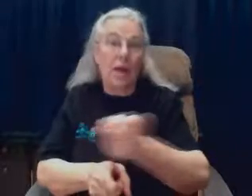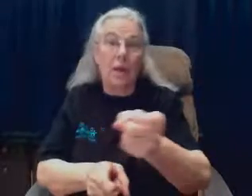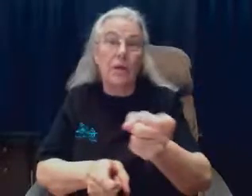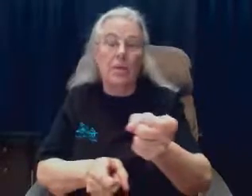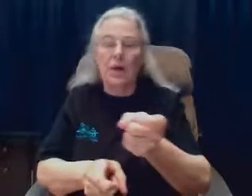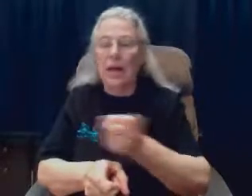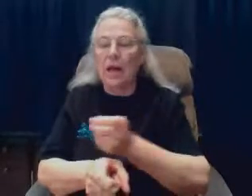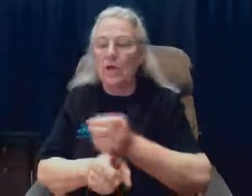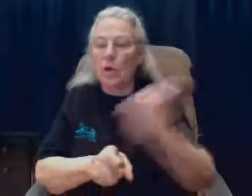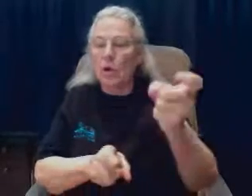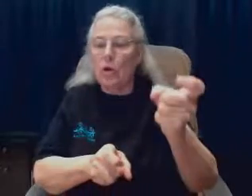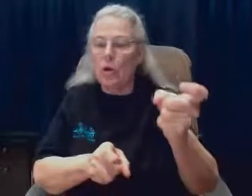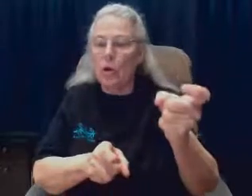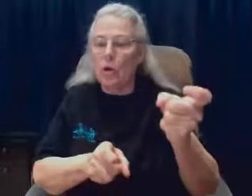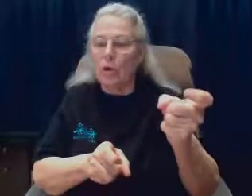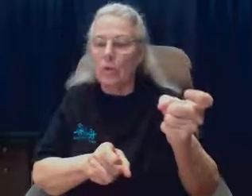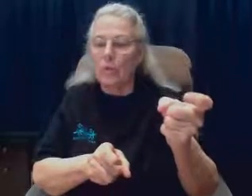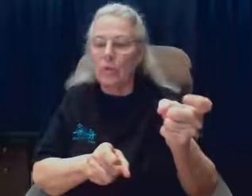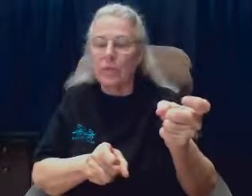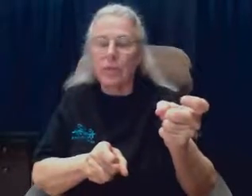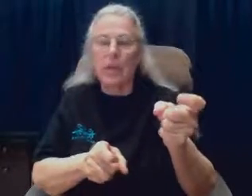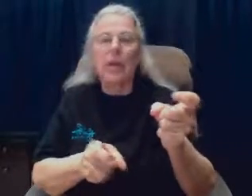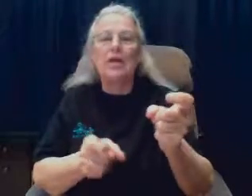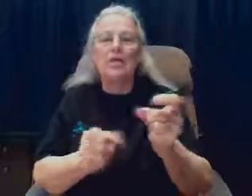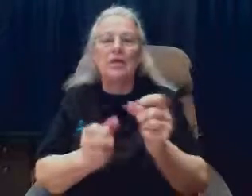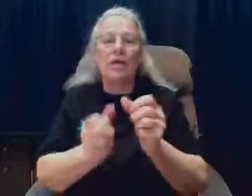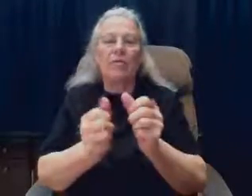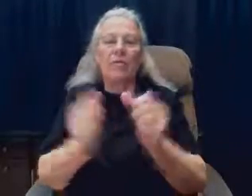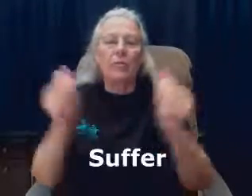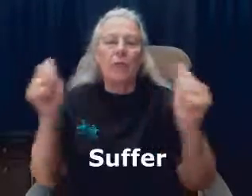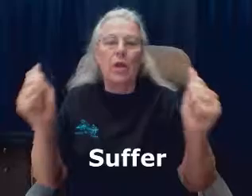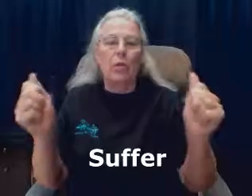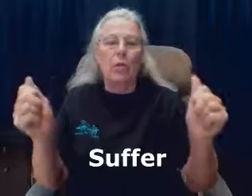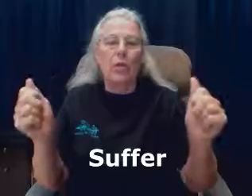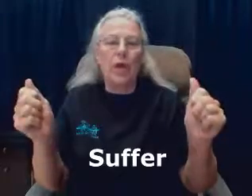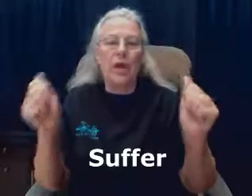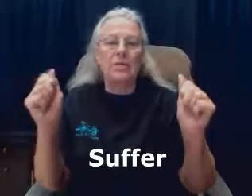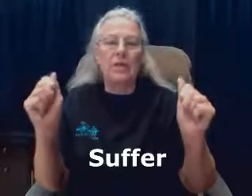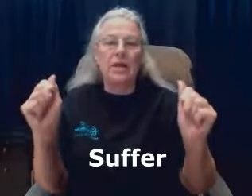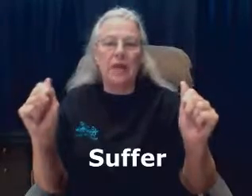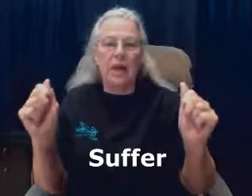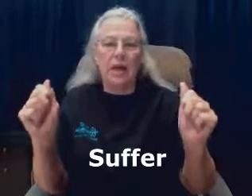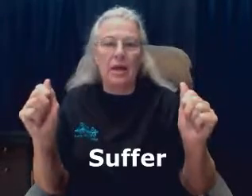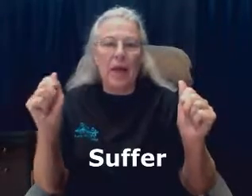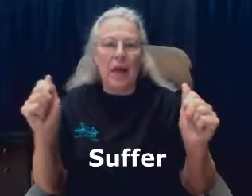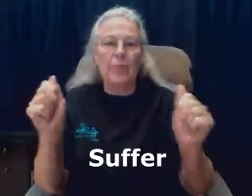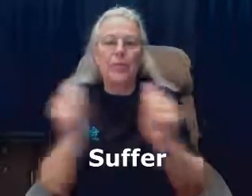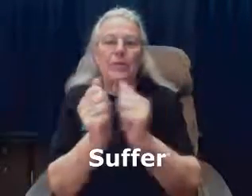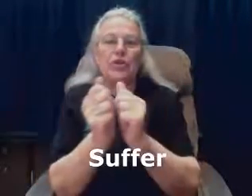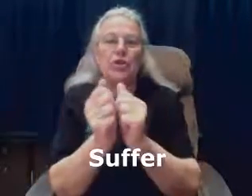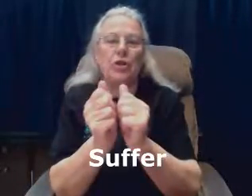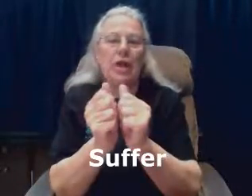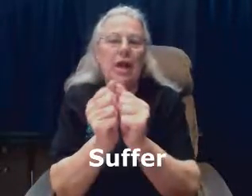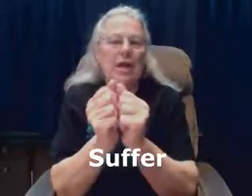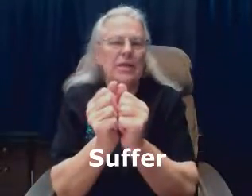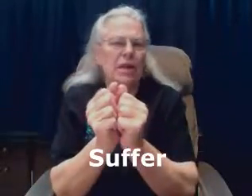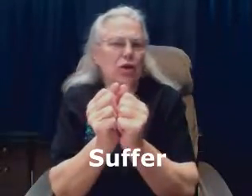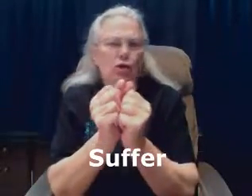non-dominant hand. Cruel, suffer, both hands in the A position. It's like you're